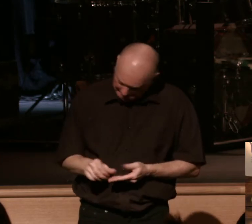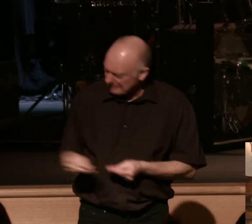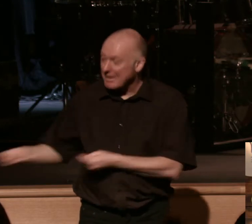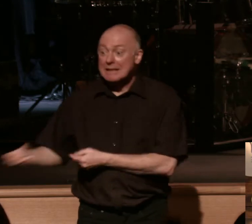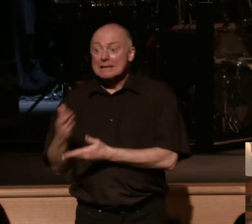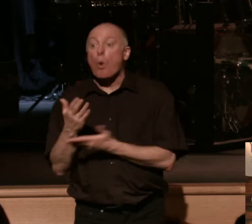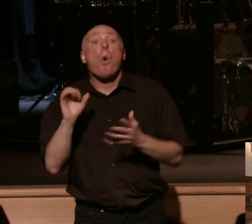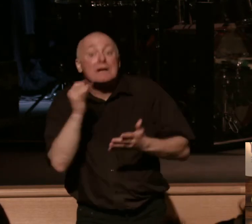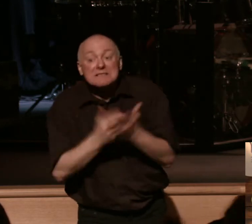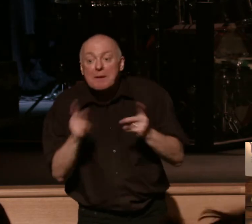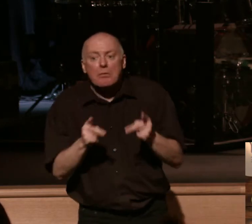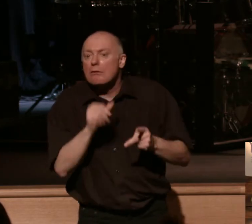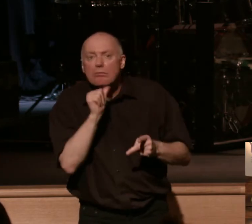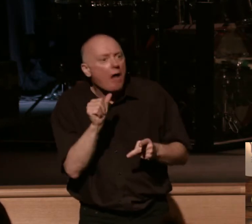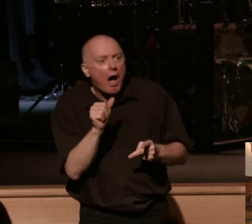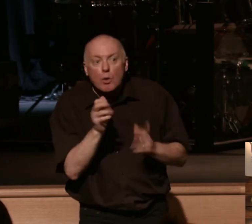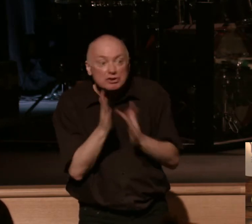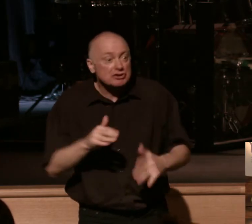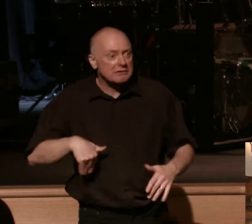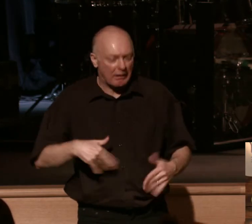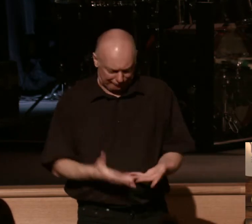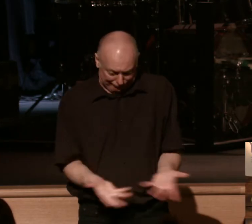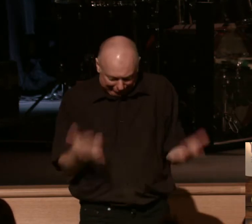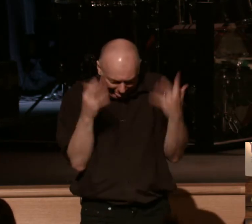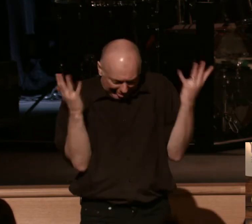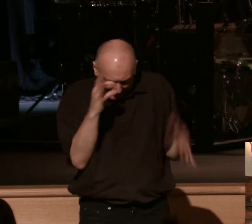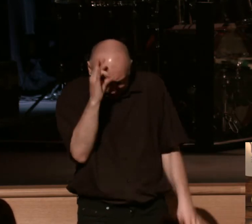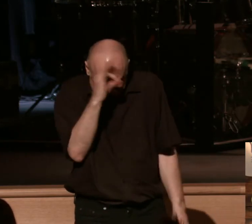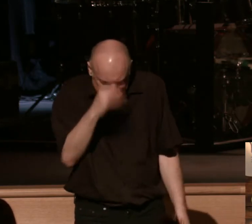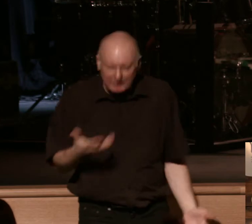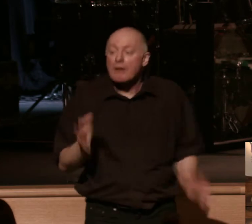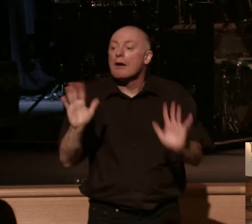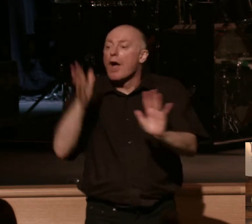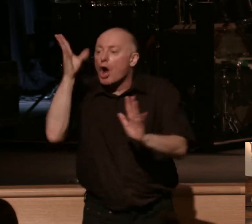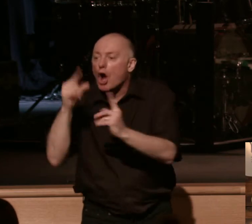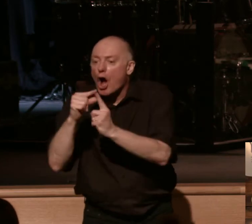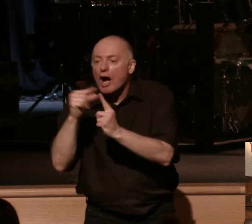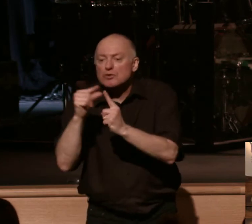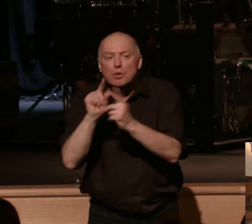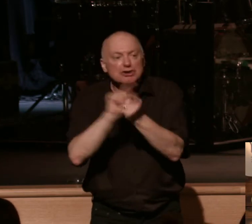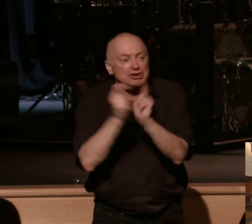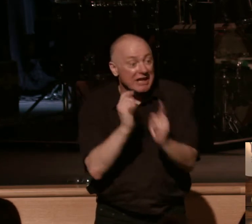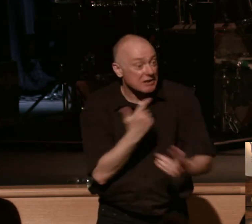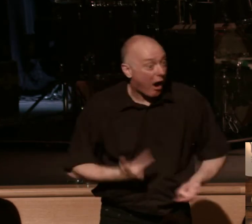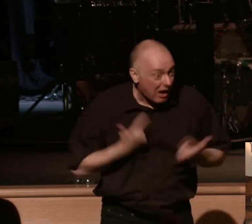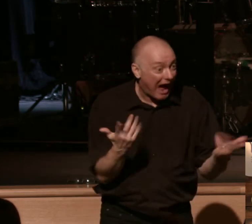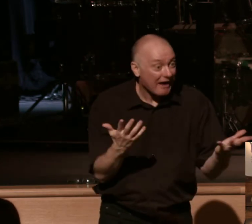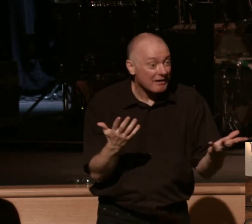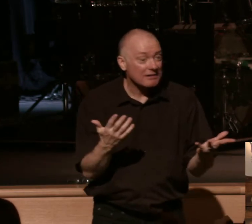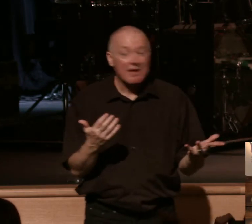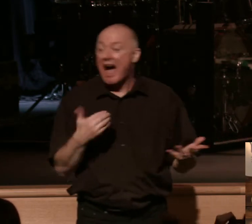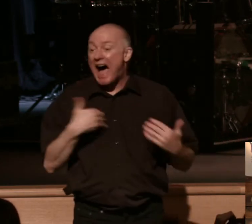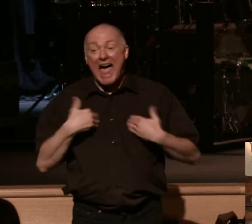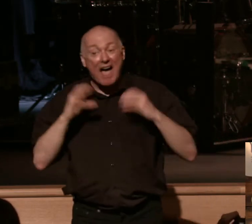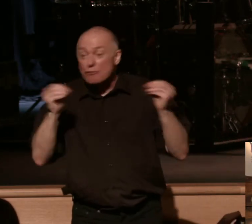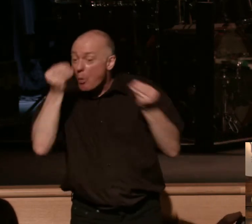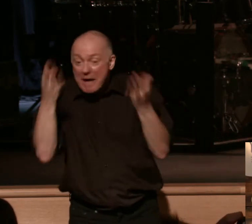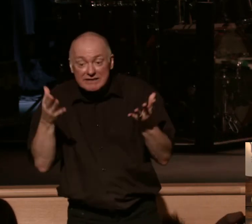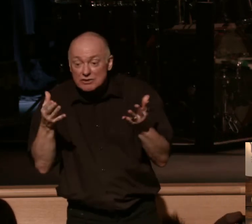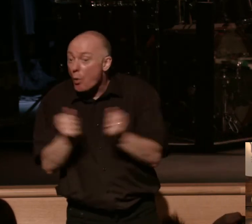searching and seeking, and we welcome all here. But God's word is what changes our lives. I have no message apart from God's word. So